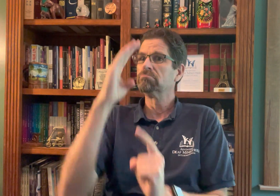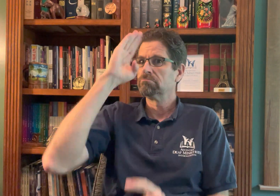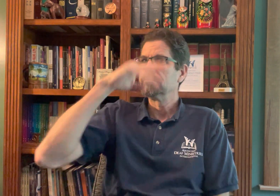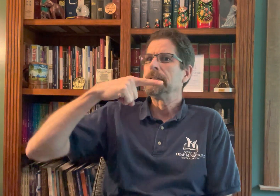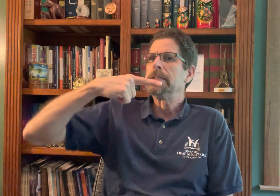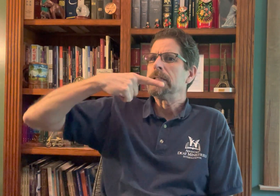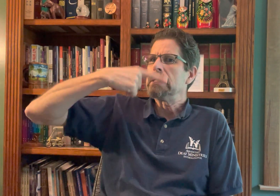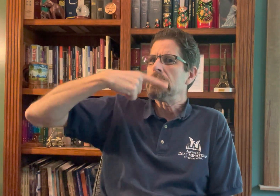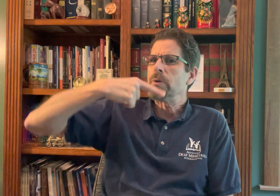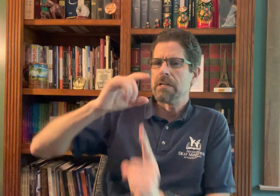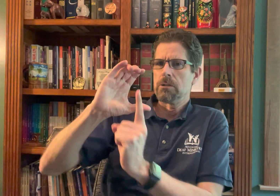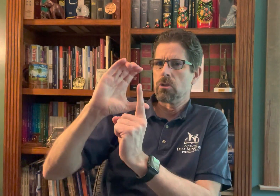world.